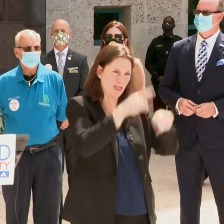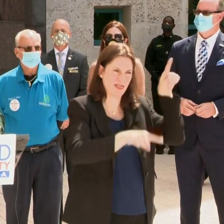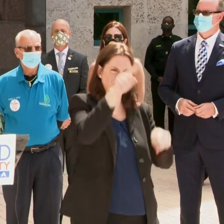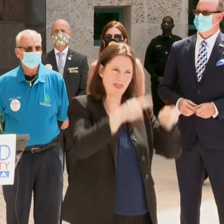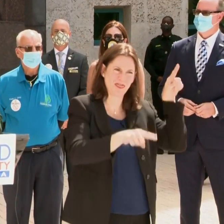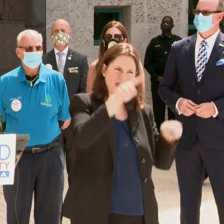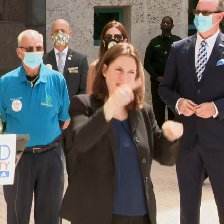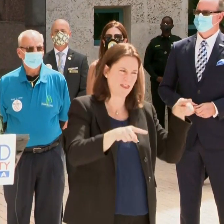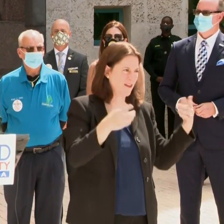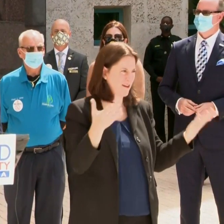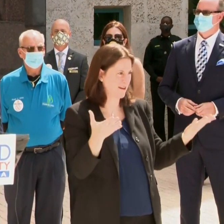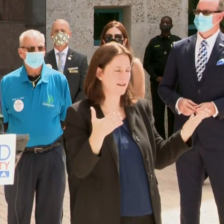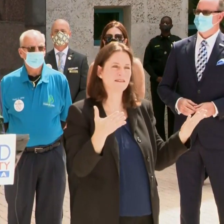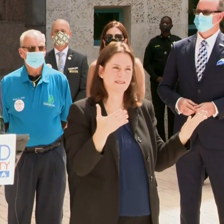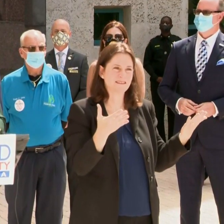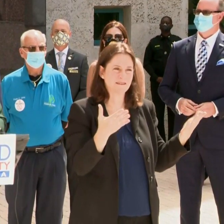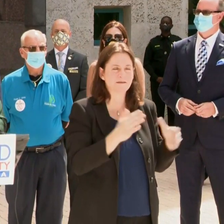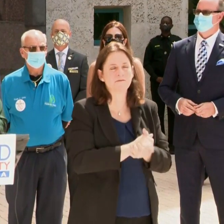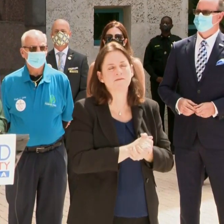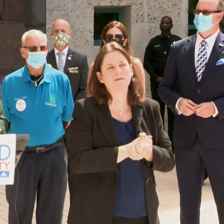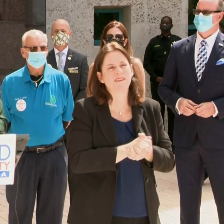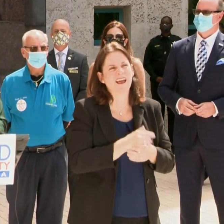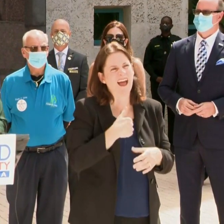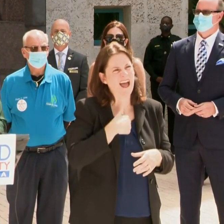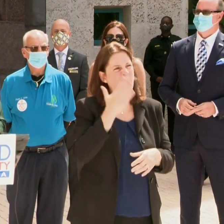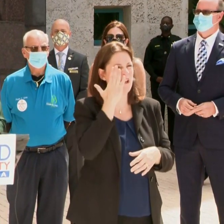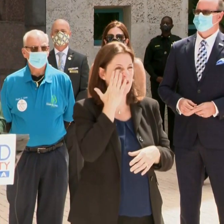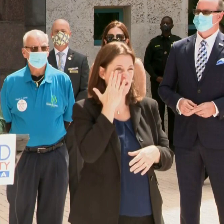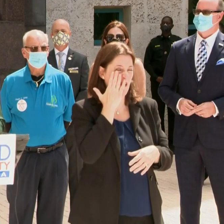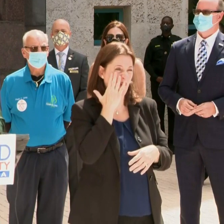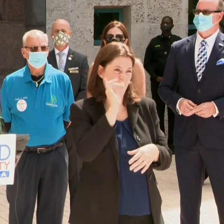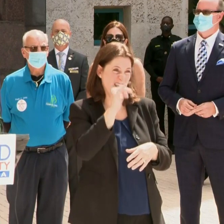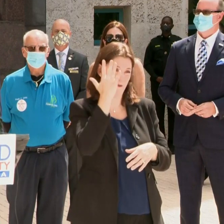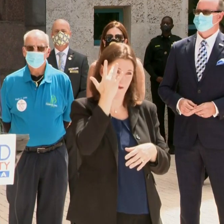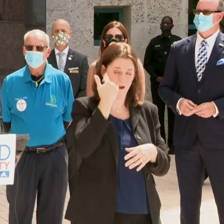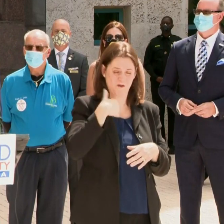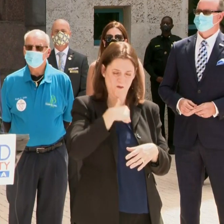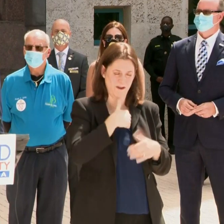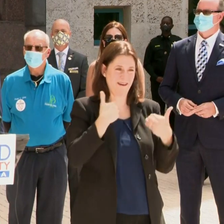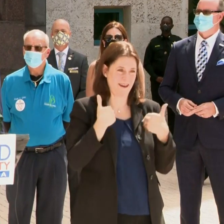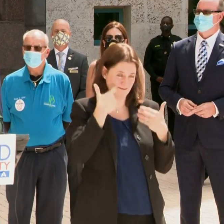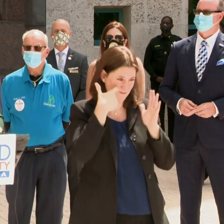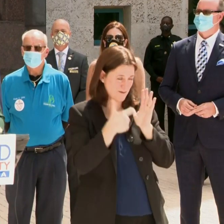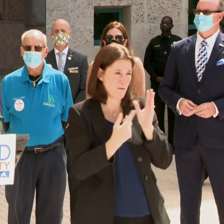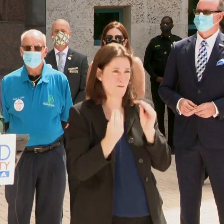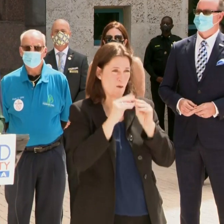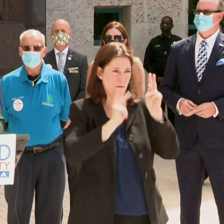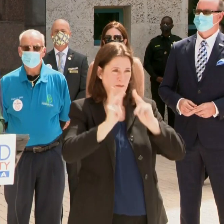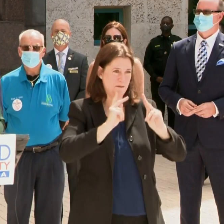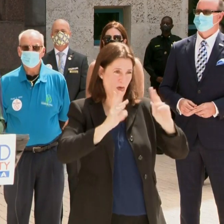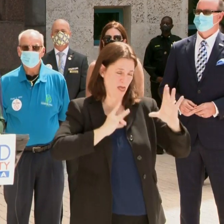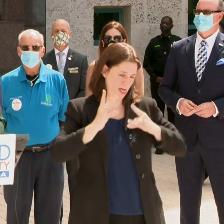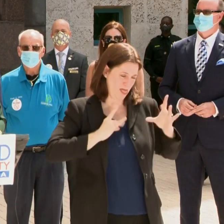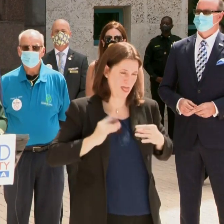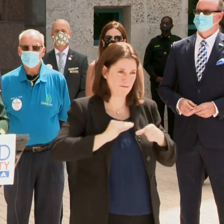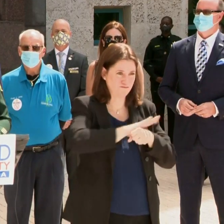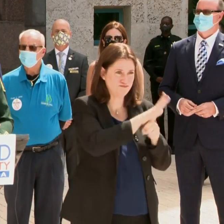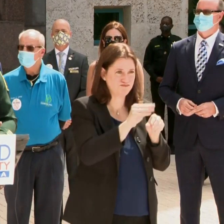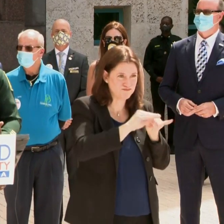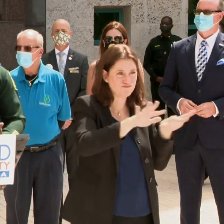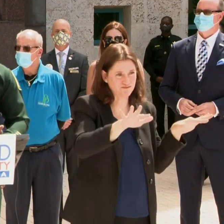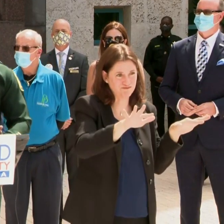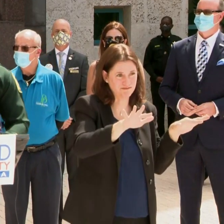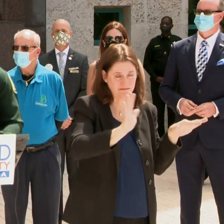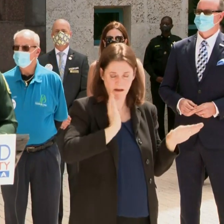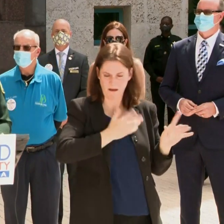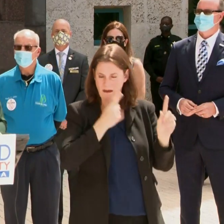we expect for businesses to be open. And I'm sure that that is the nexus behind why we're having an increase. And so our goal, as has